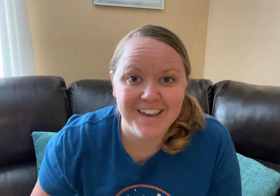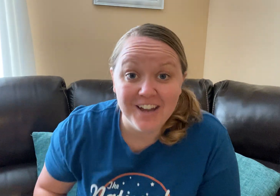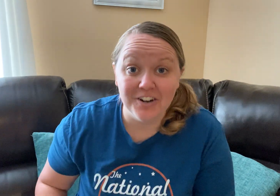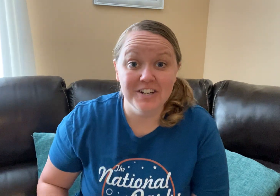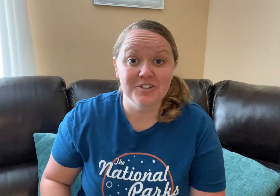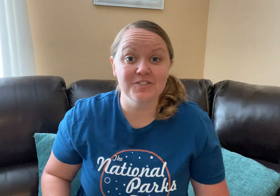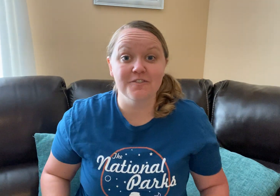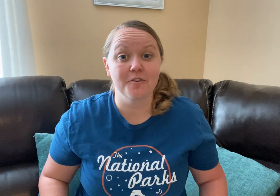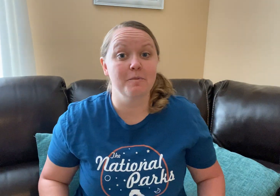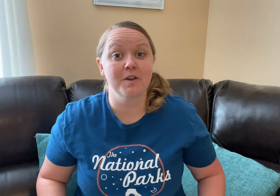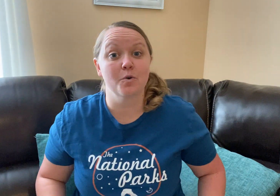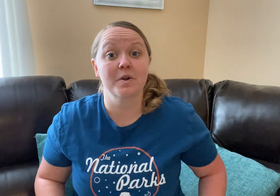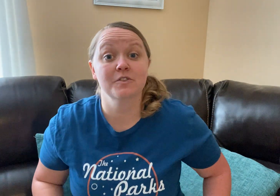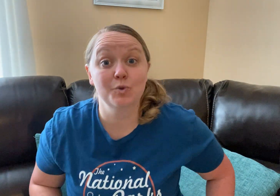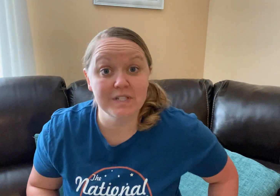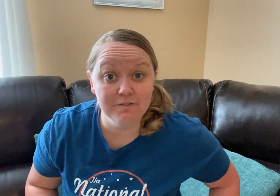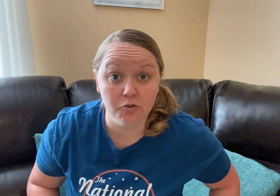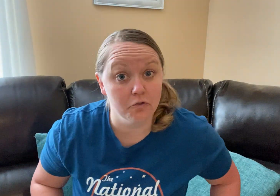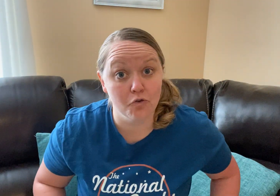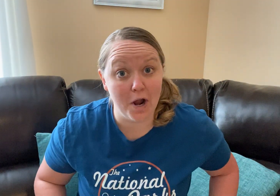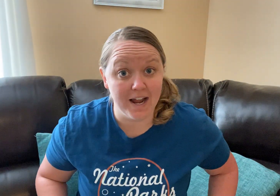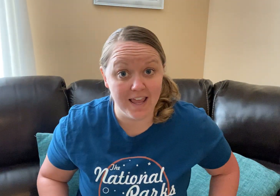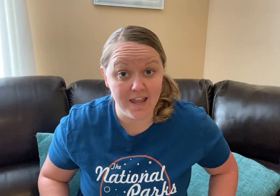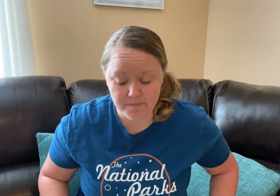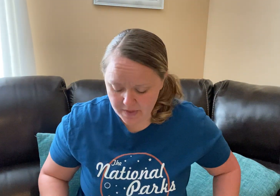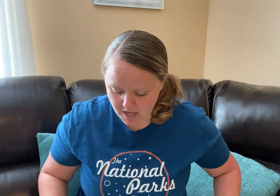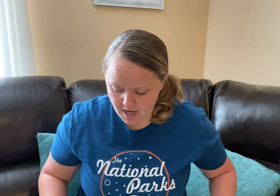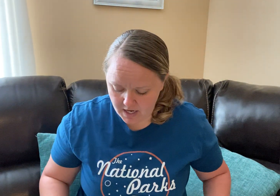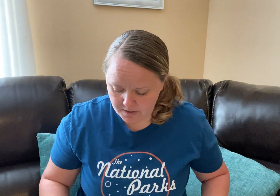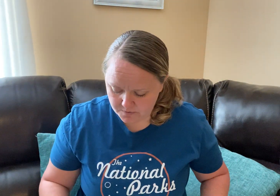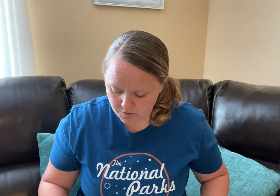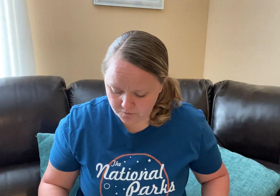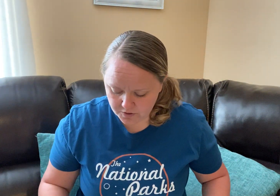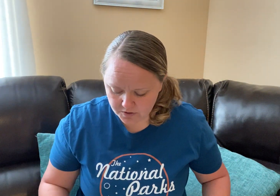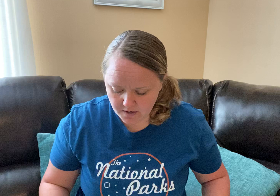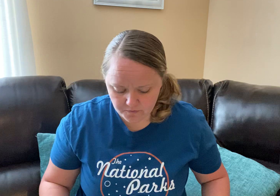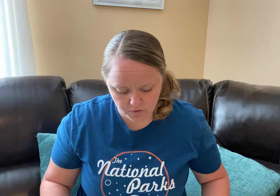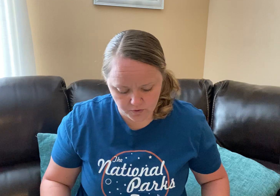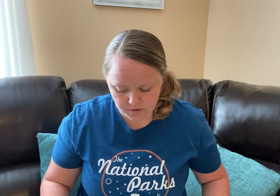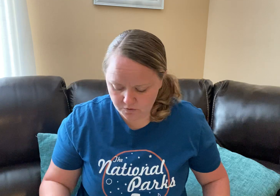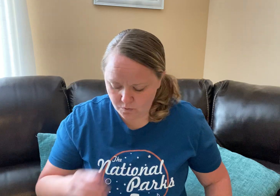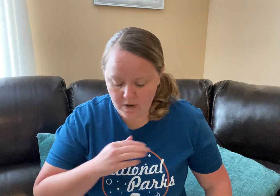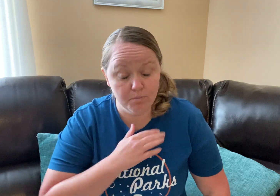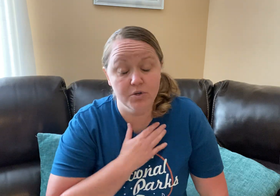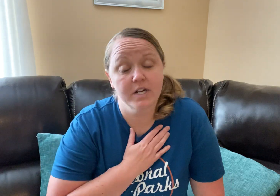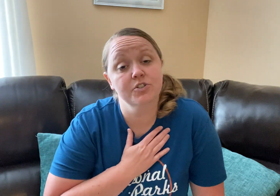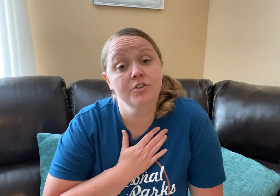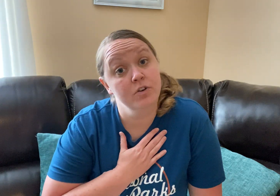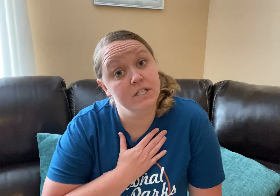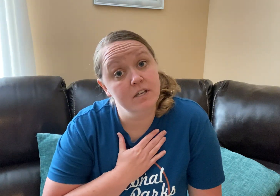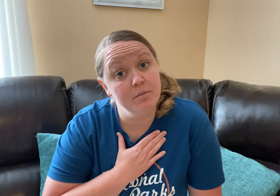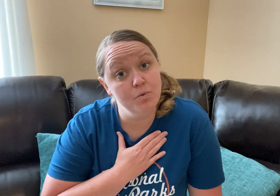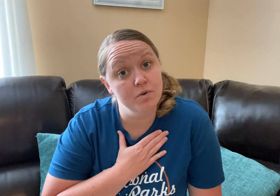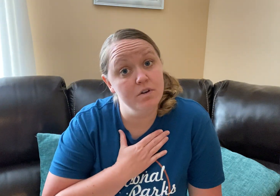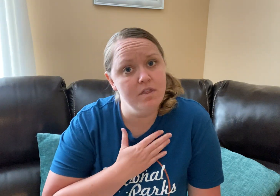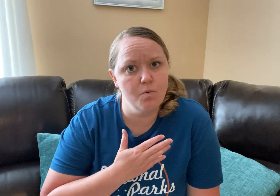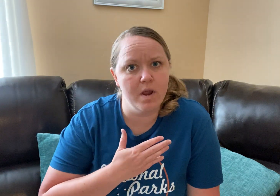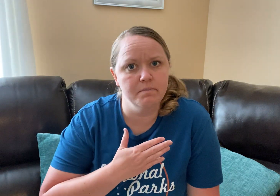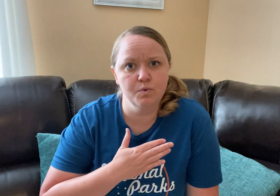All right, here's our phonemic awareness routine for Friday. So first off, you're going to do a rhyme production. You're going to tell me a word that rhymes